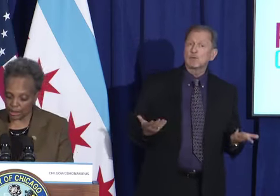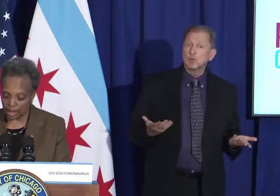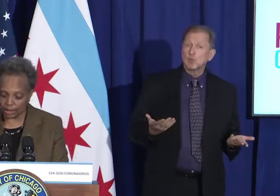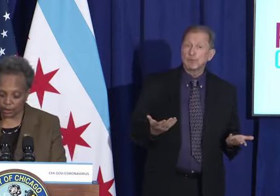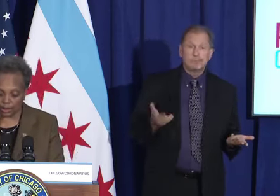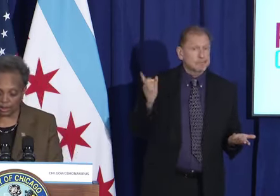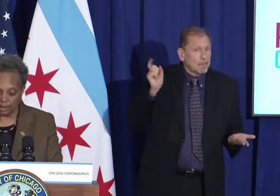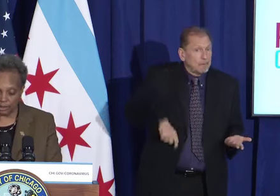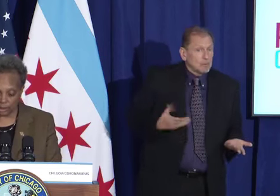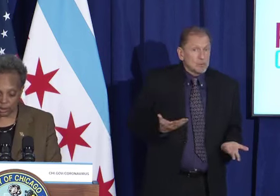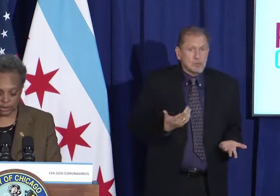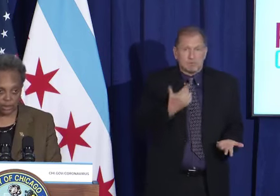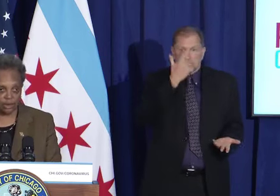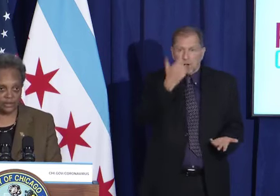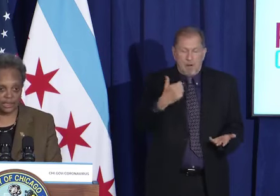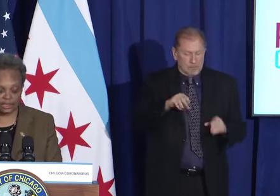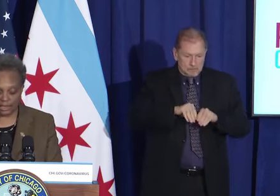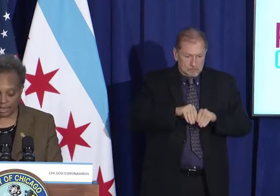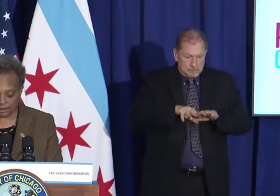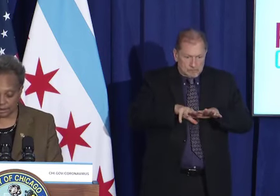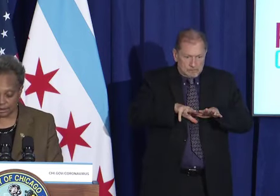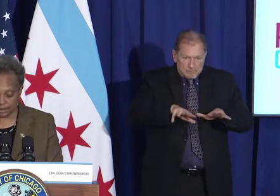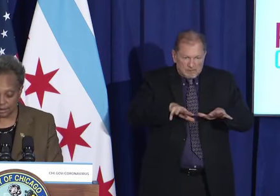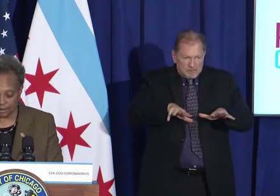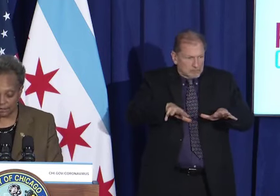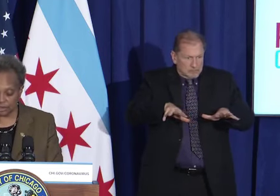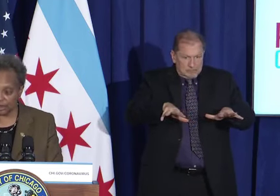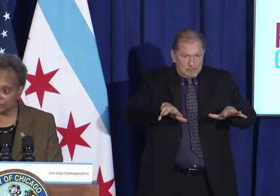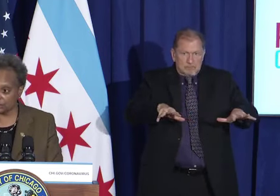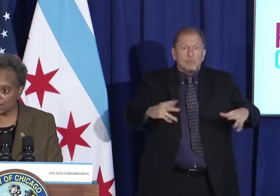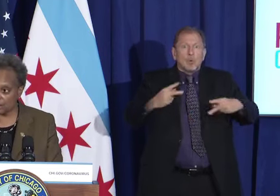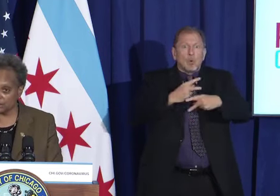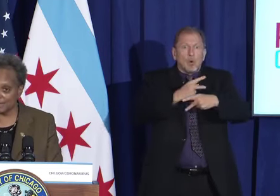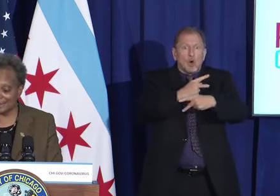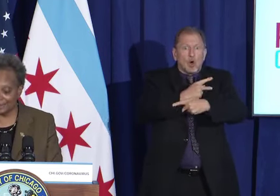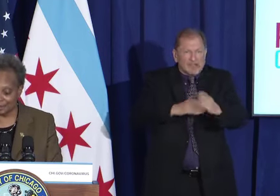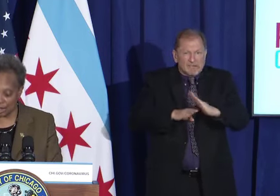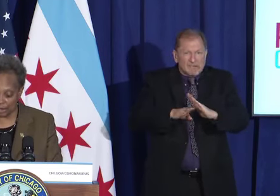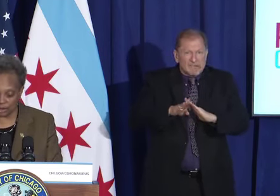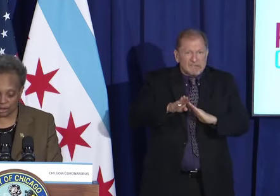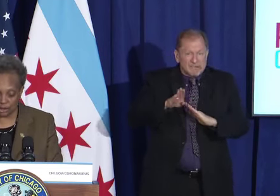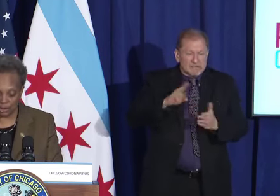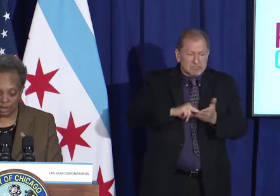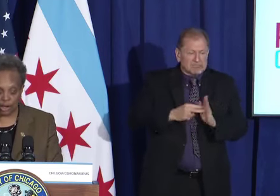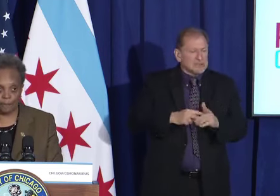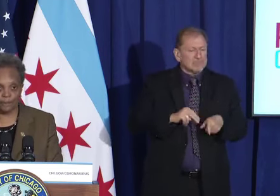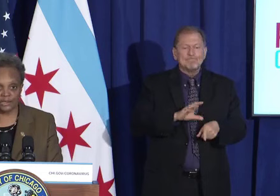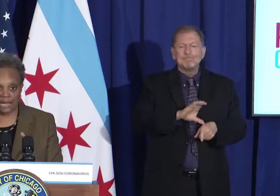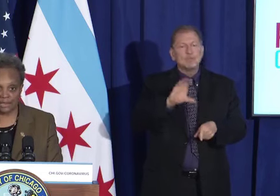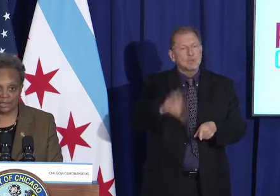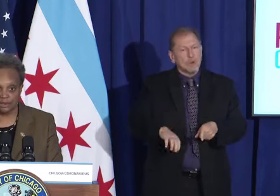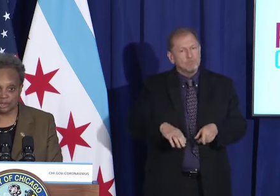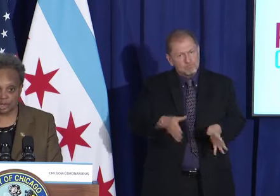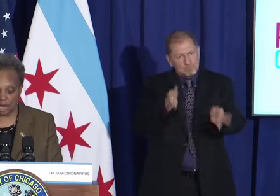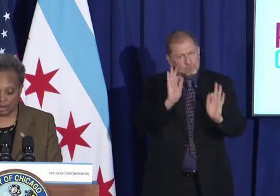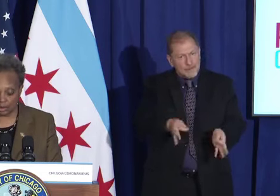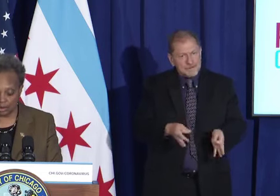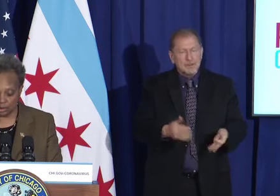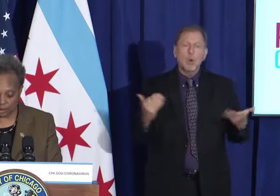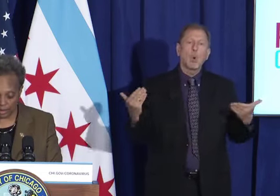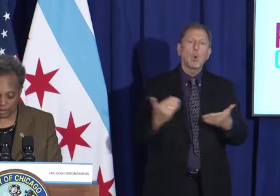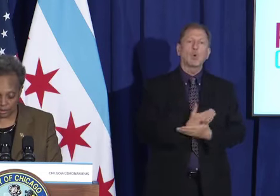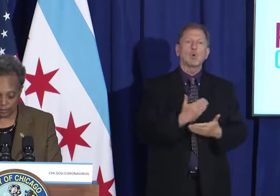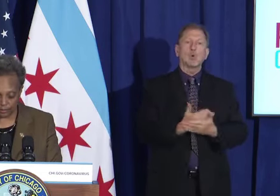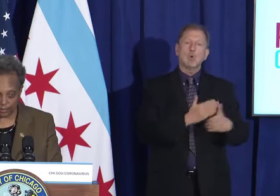alarming and ongoing surge in COVID-19 cases, the City of Chicago is launching our Protect Chicago